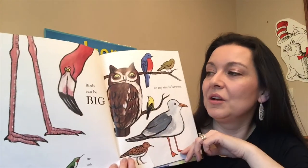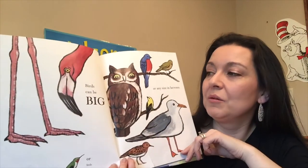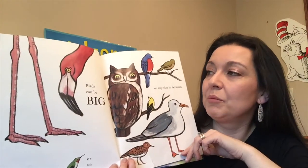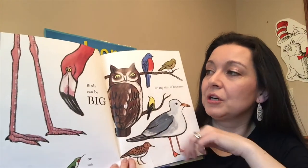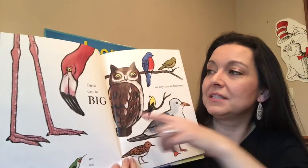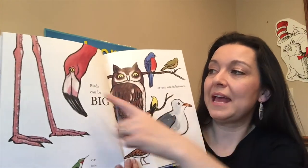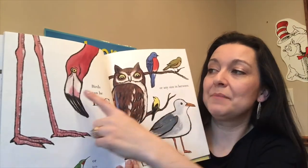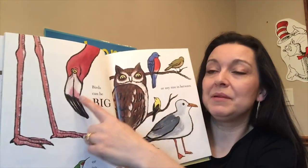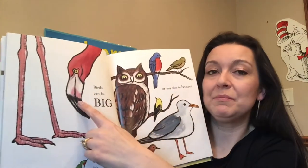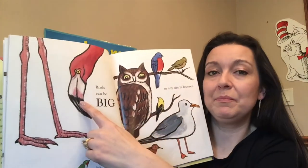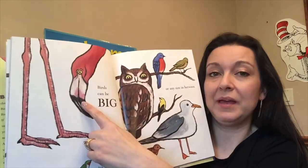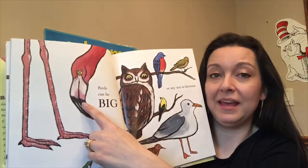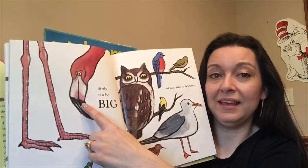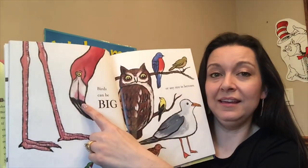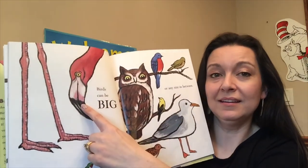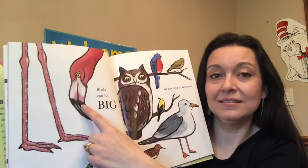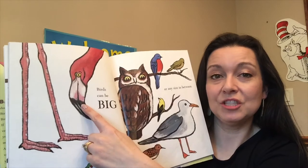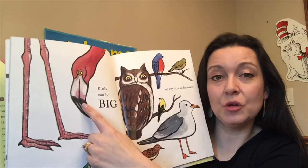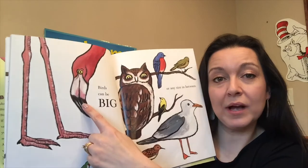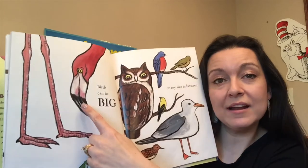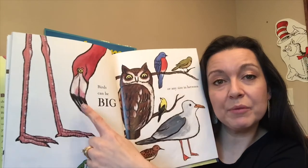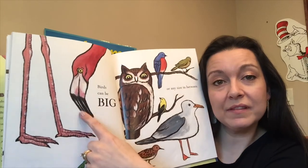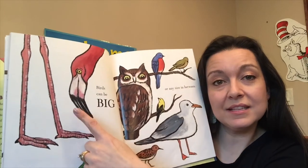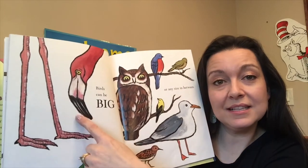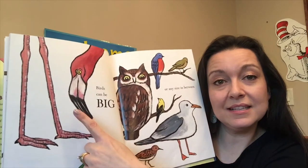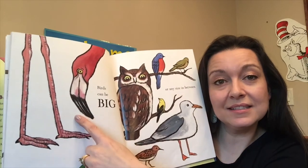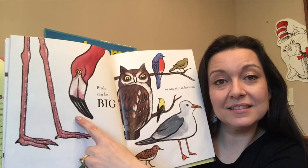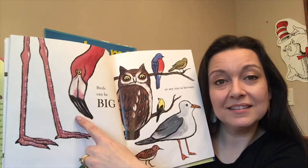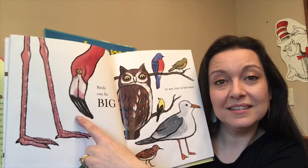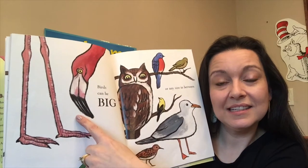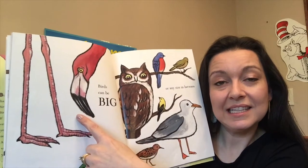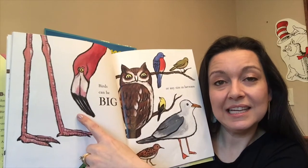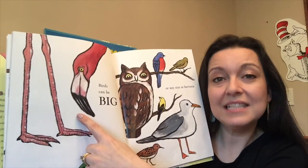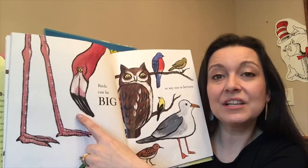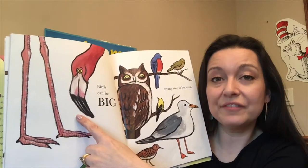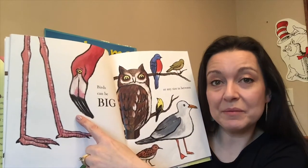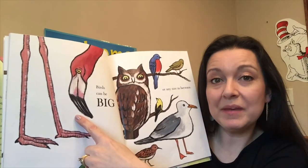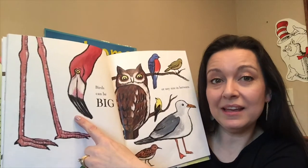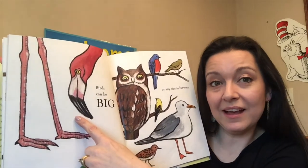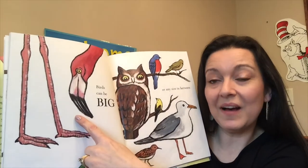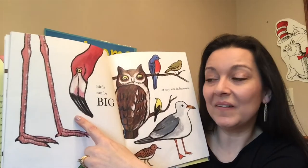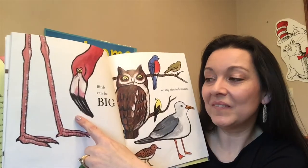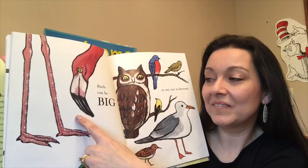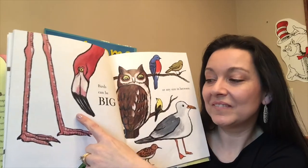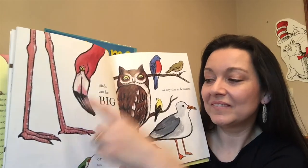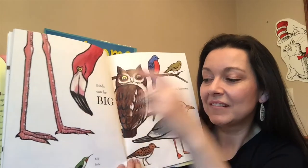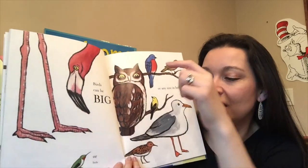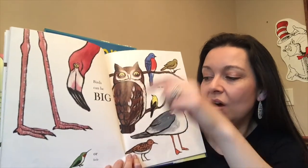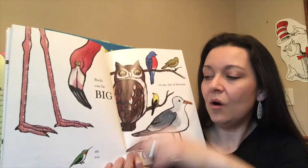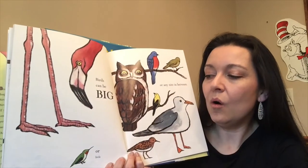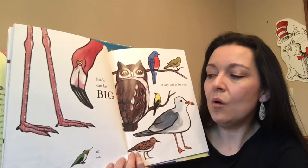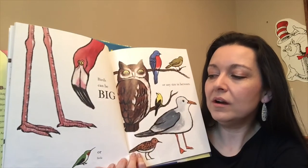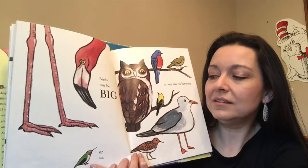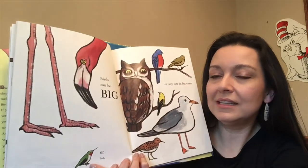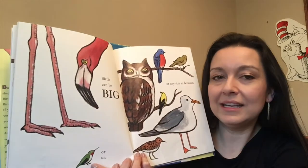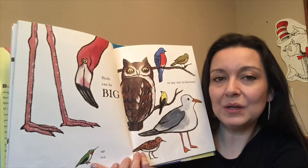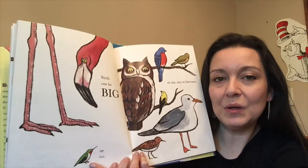birds can be big do you know what kind of bird this is it's a flamingo or little